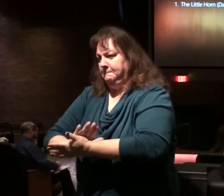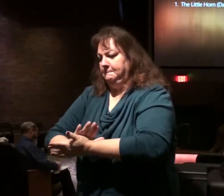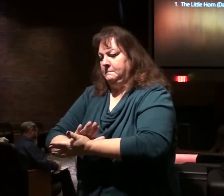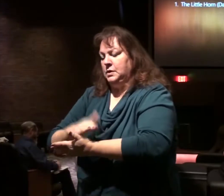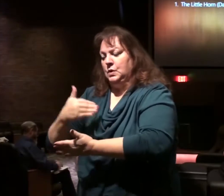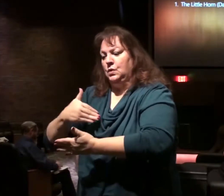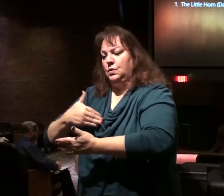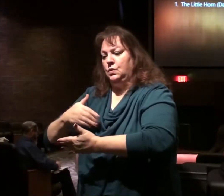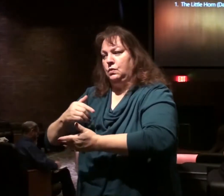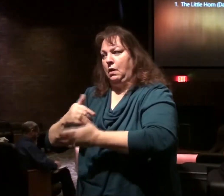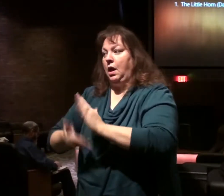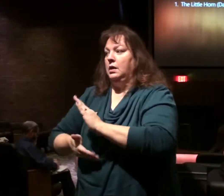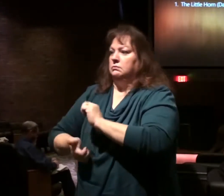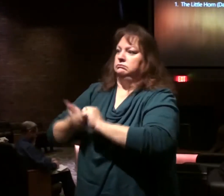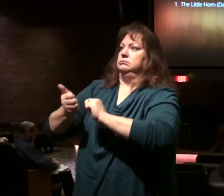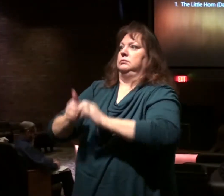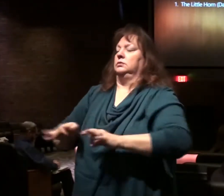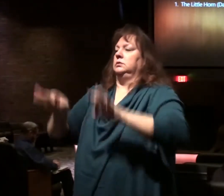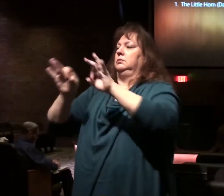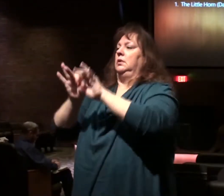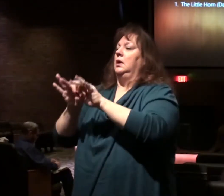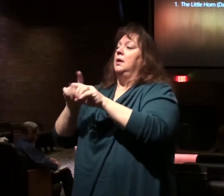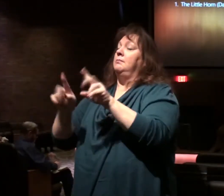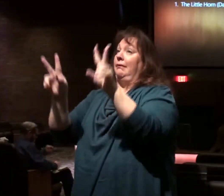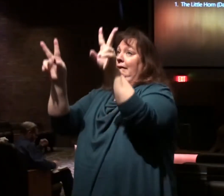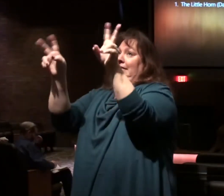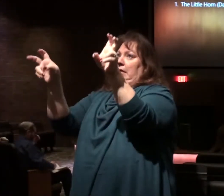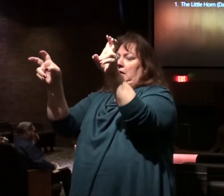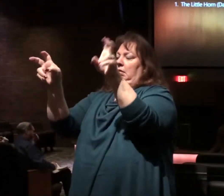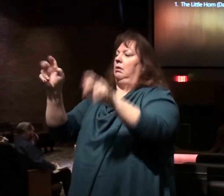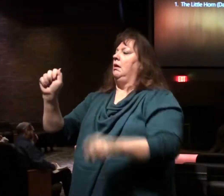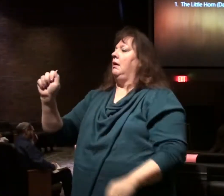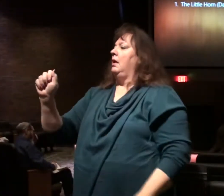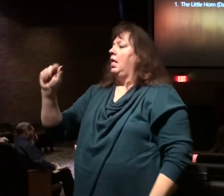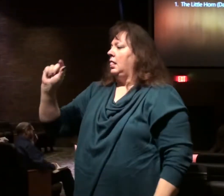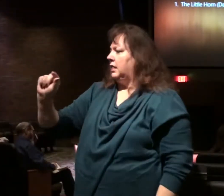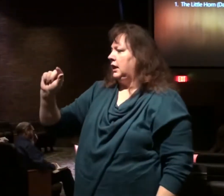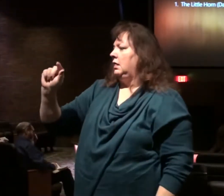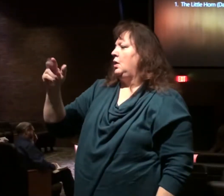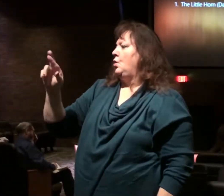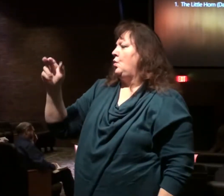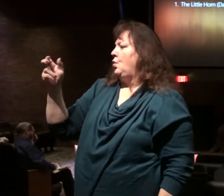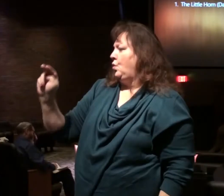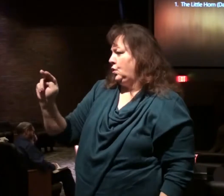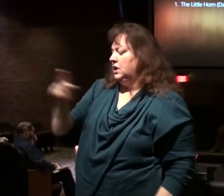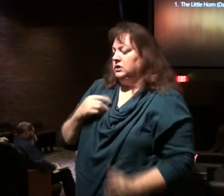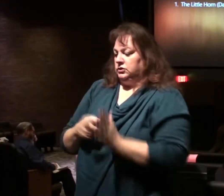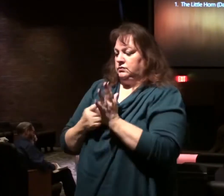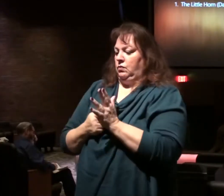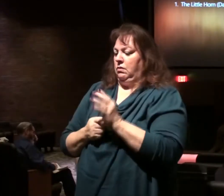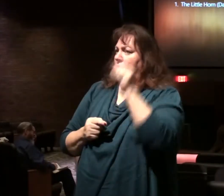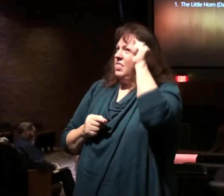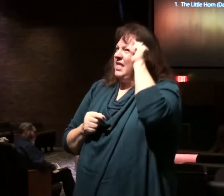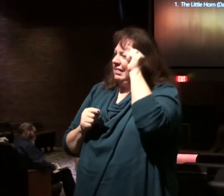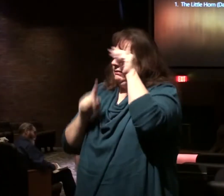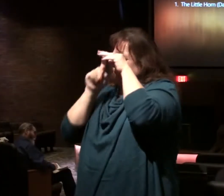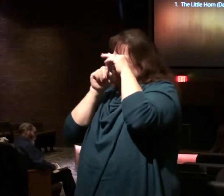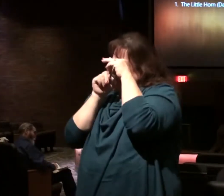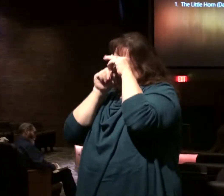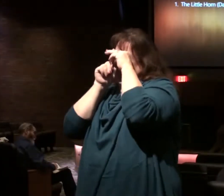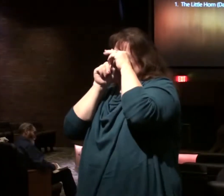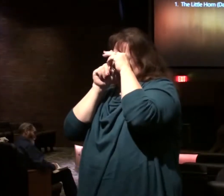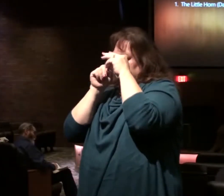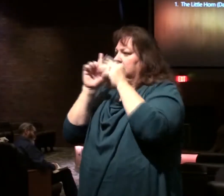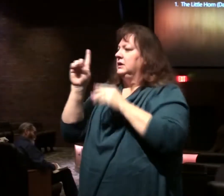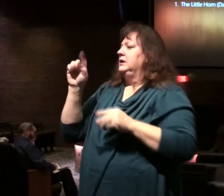the major one. But the title for the Antichrist little horn. So sometimes I'll refer to the little horn of Daniel